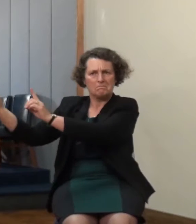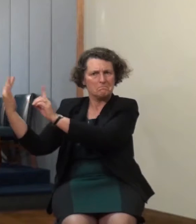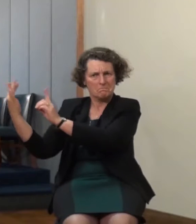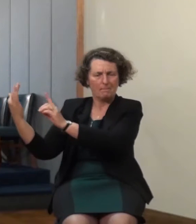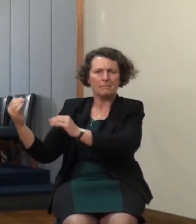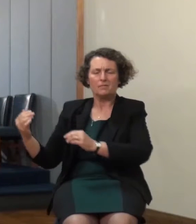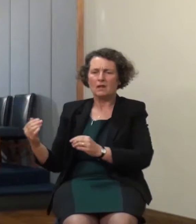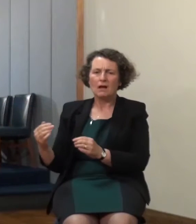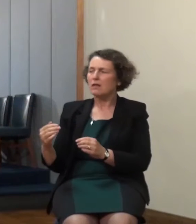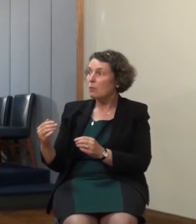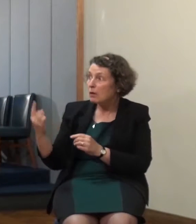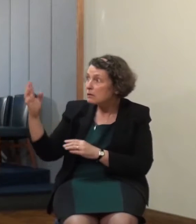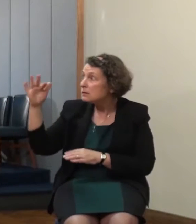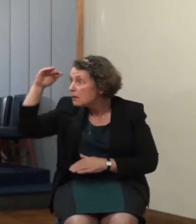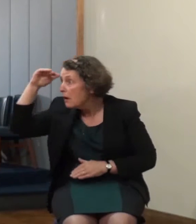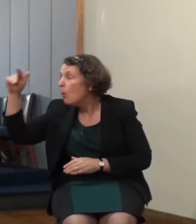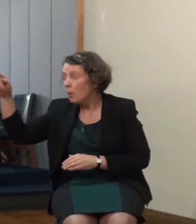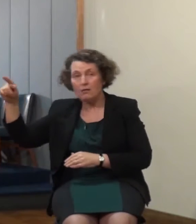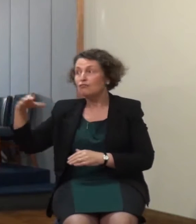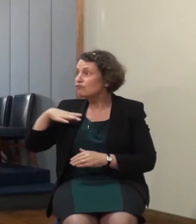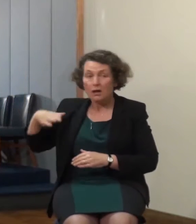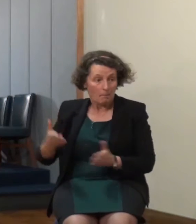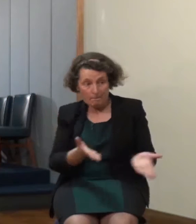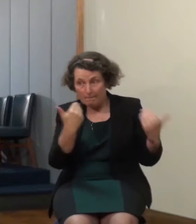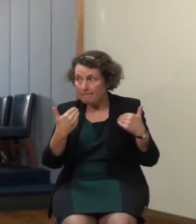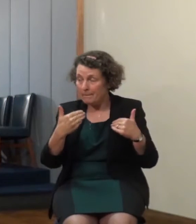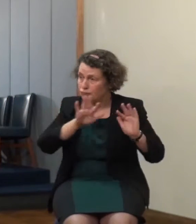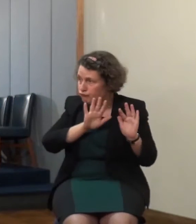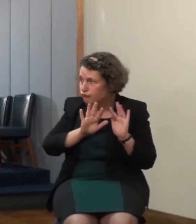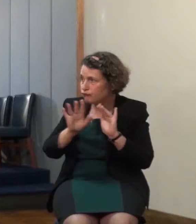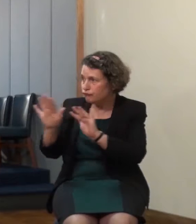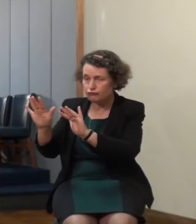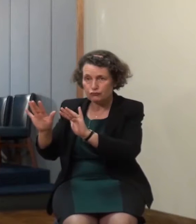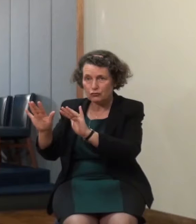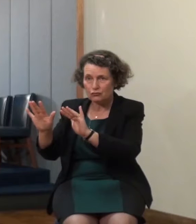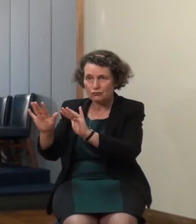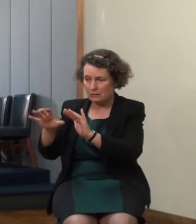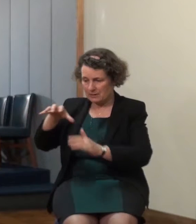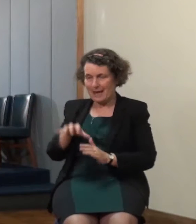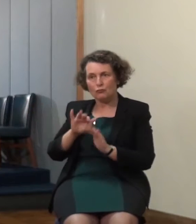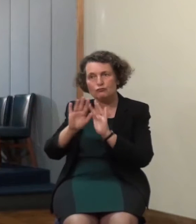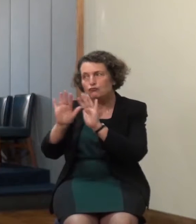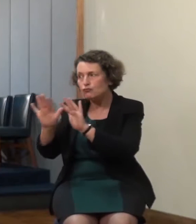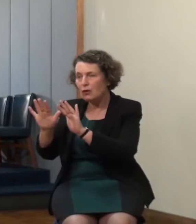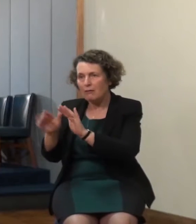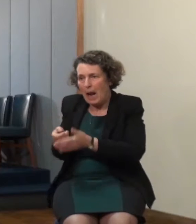will go out to the border of the town at least this is what we think is happening with their lamps and